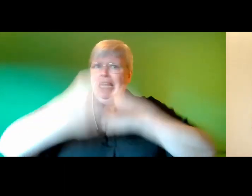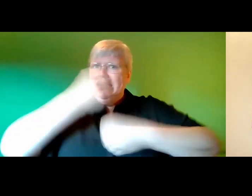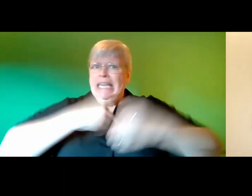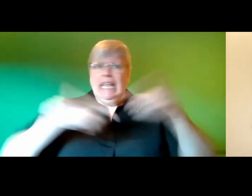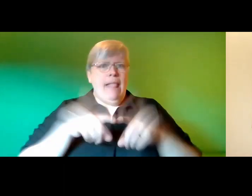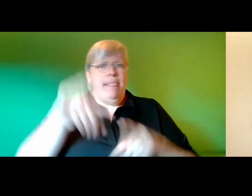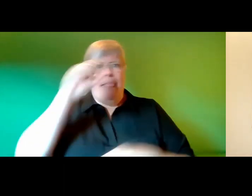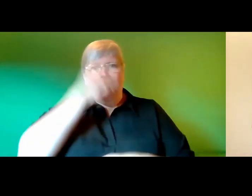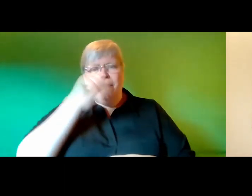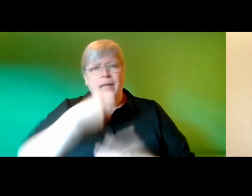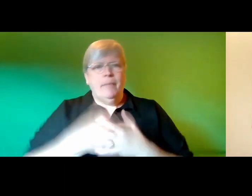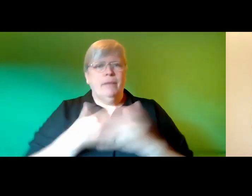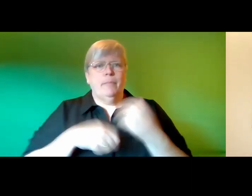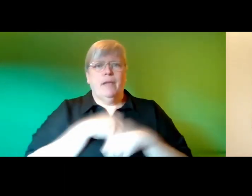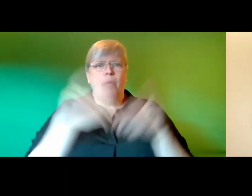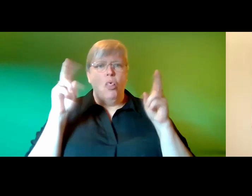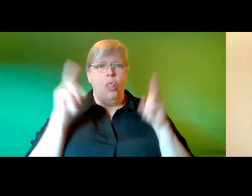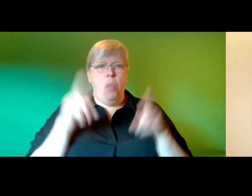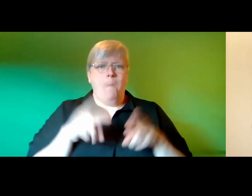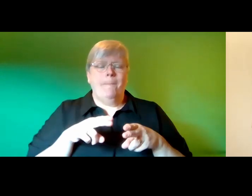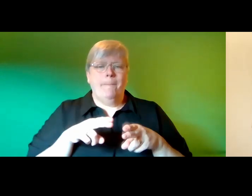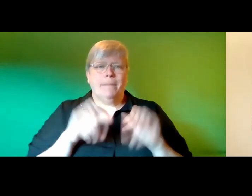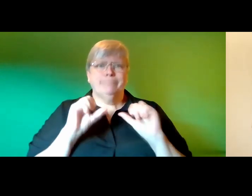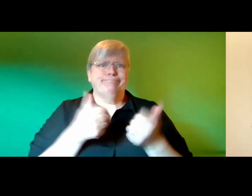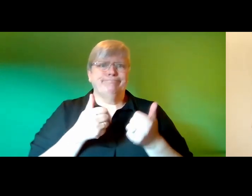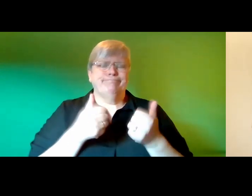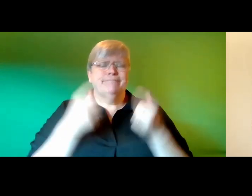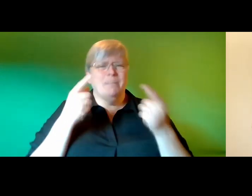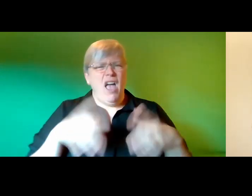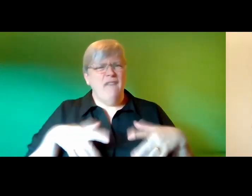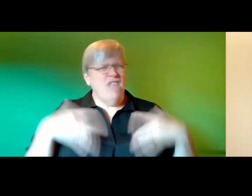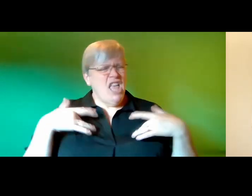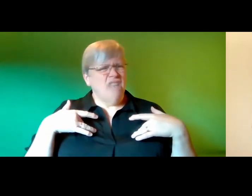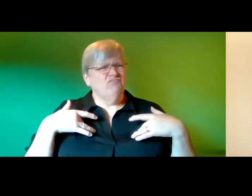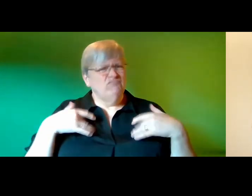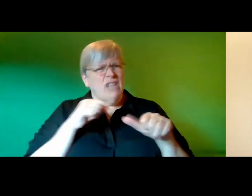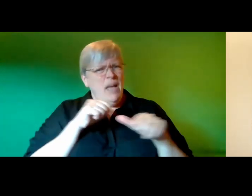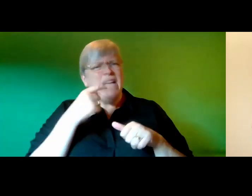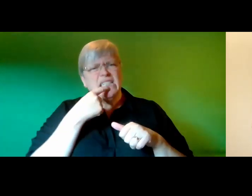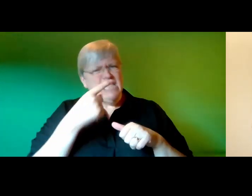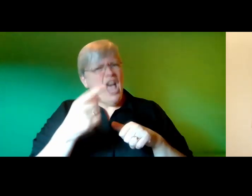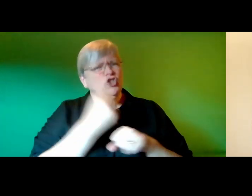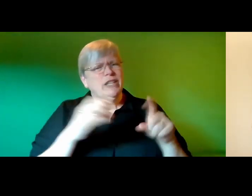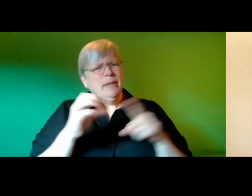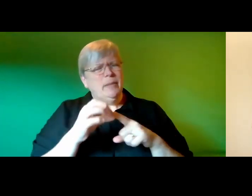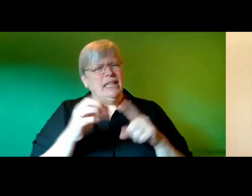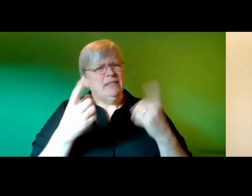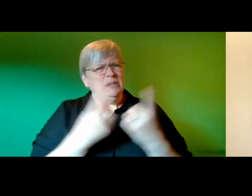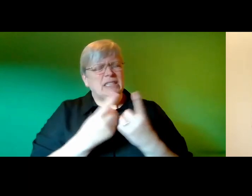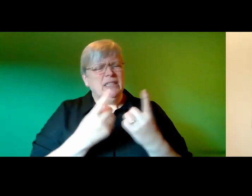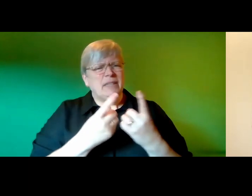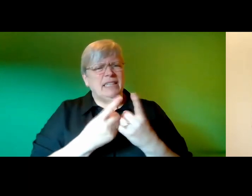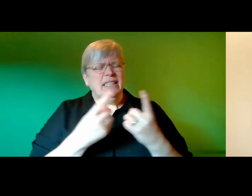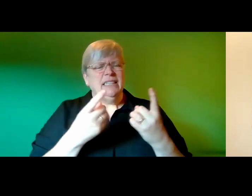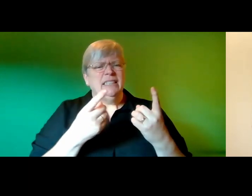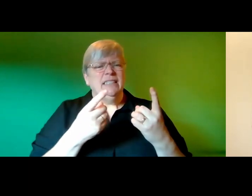and getting skinnier that part's been great but i just thought it was best to tell my gp who then sent me here katie replies